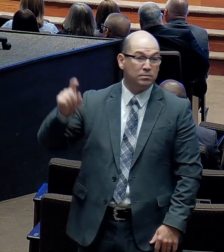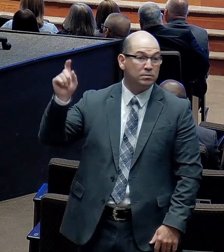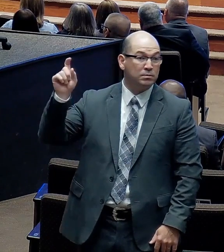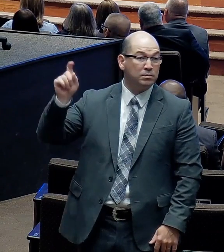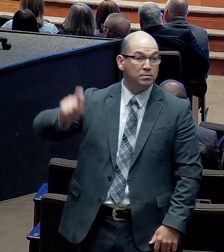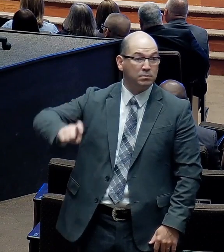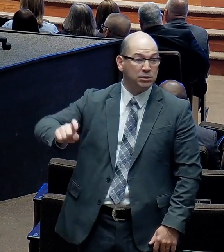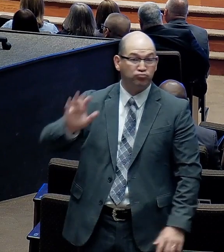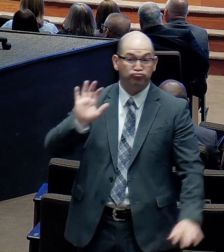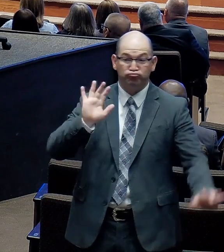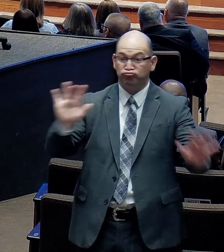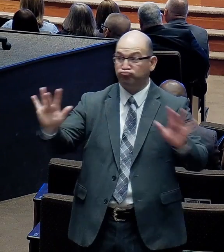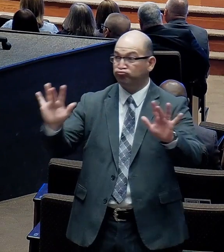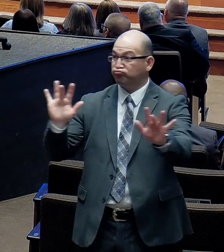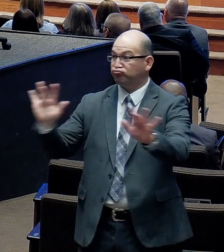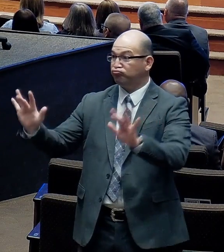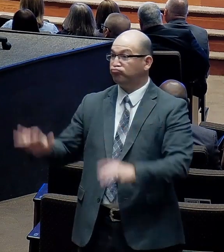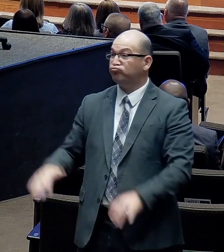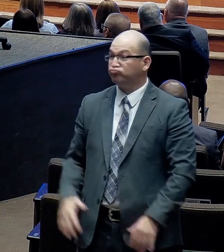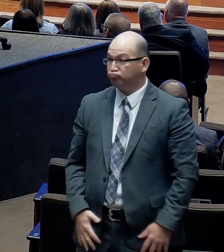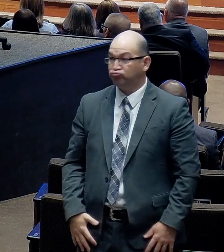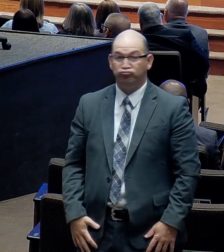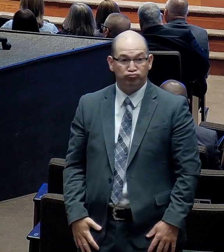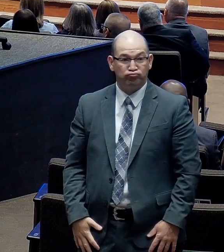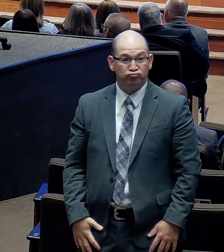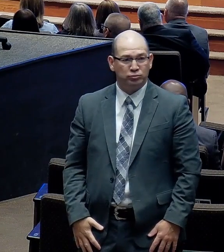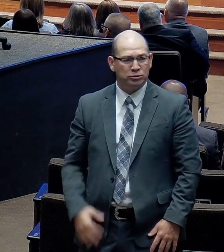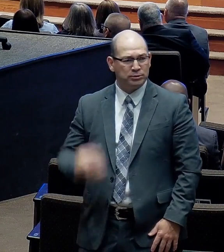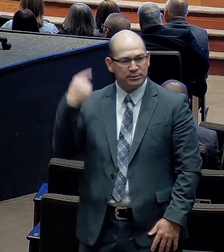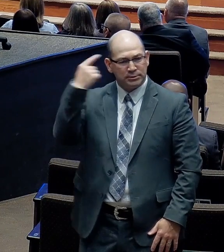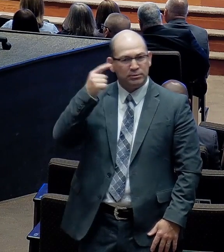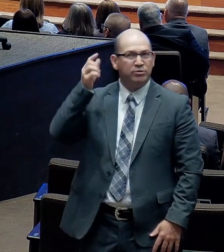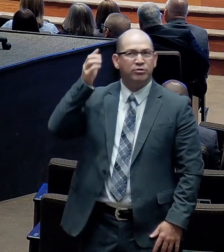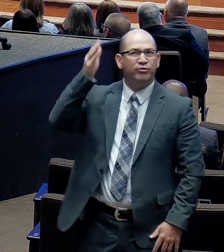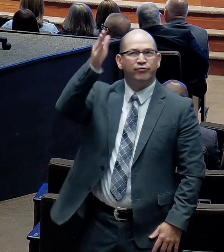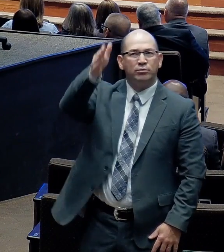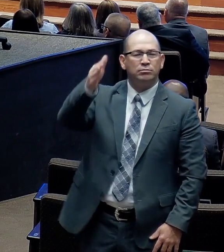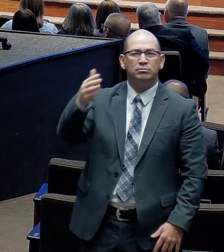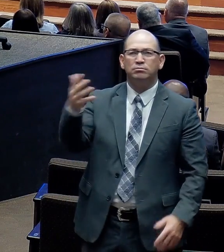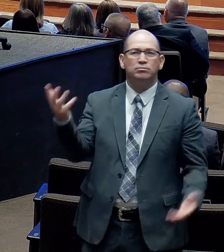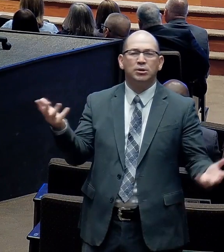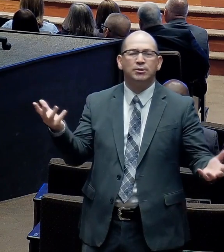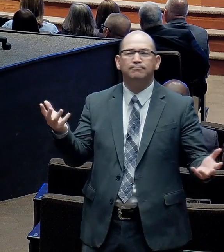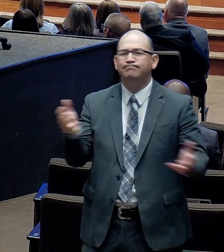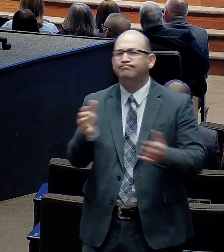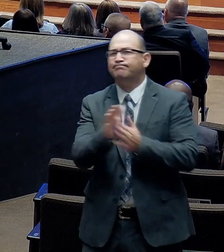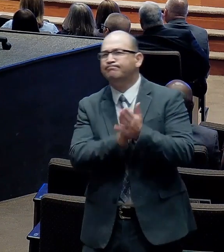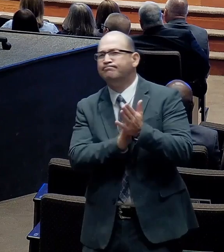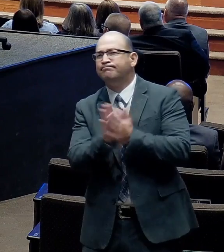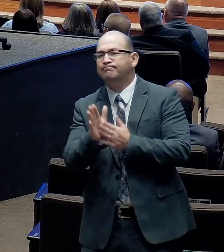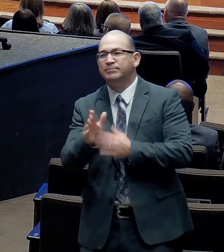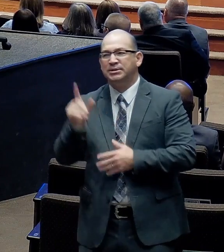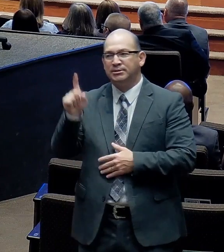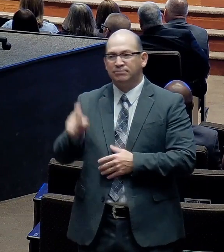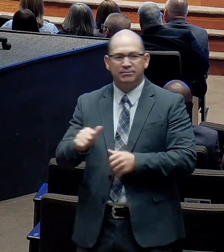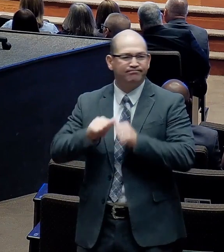And as we look at the future. What do we think? We must stay true. To the word. God.